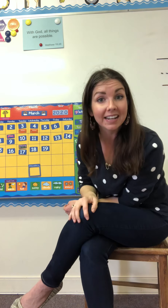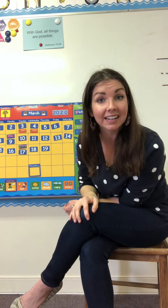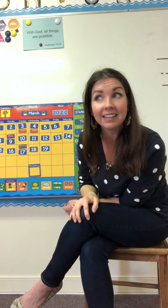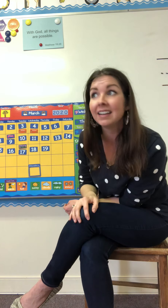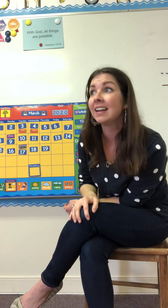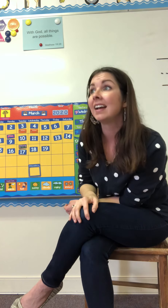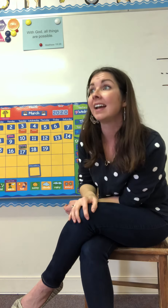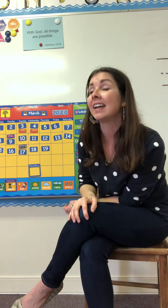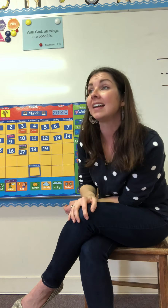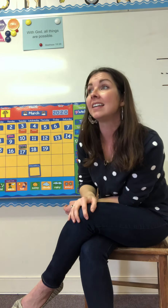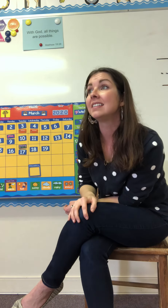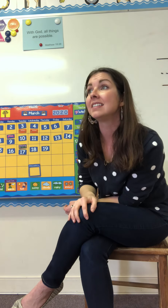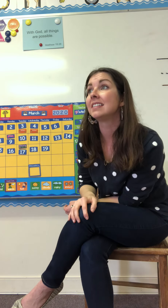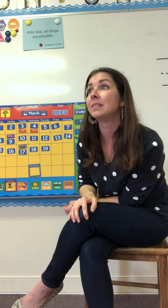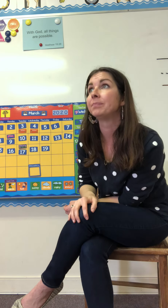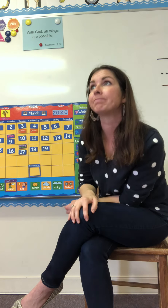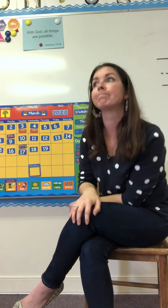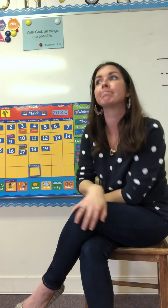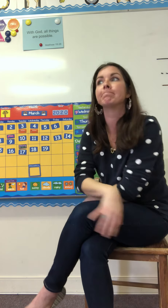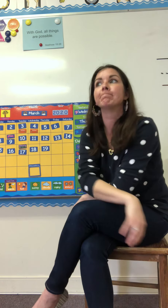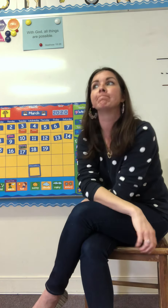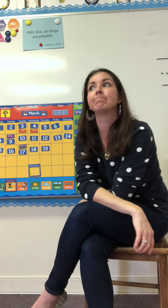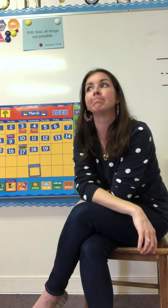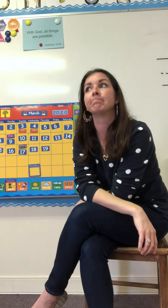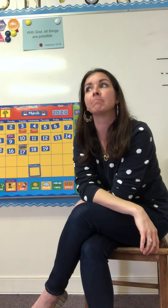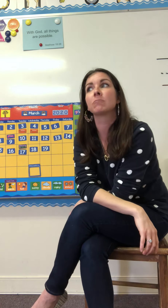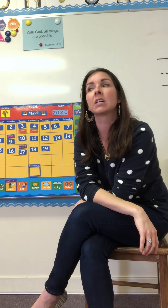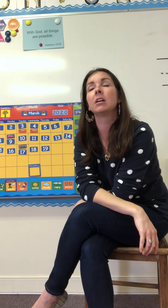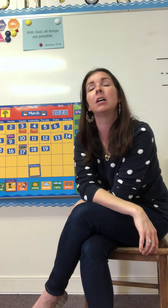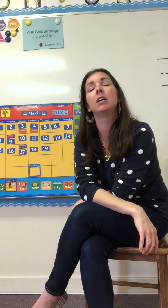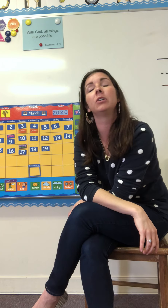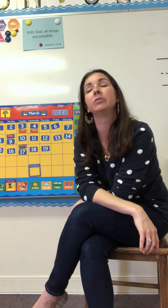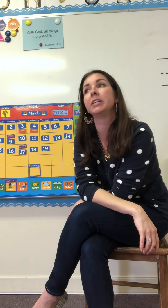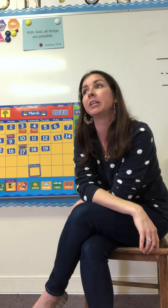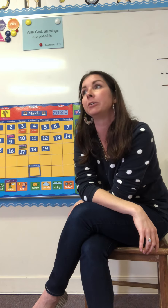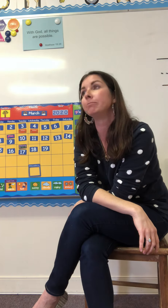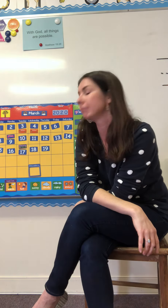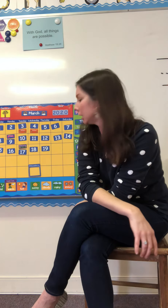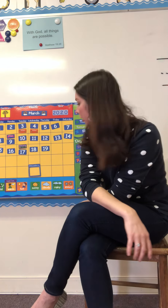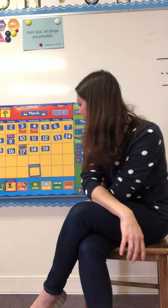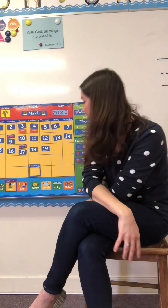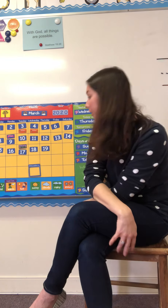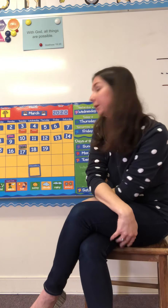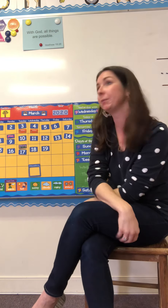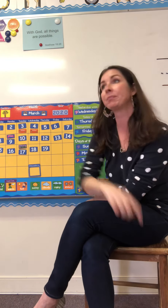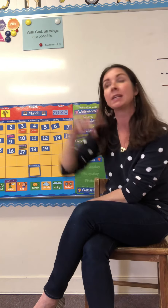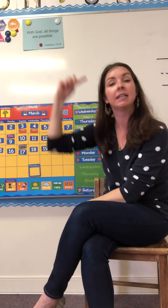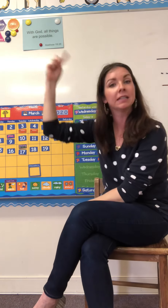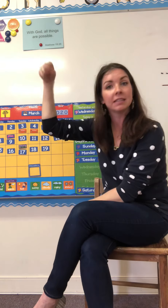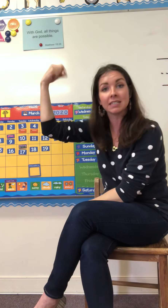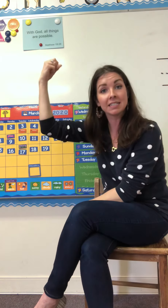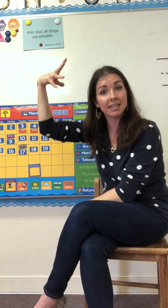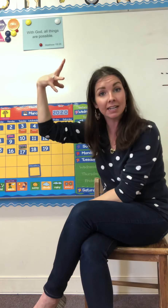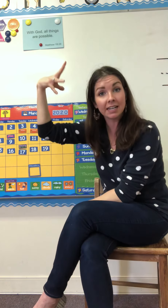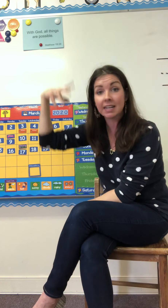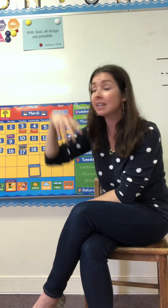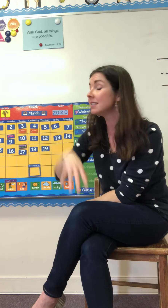and oh no oh no the sun is